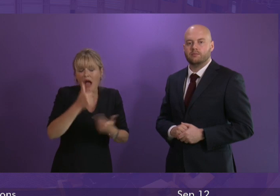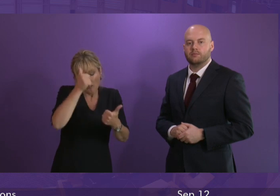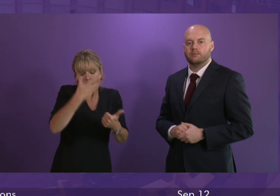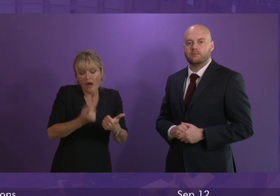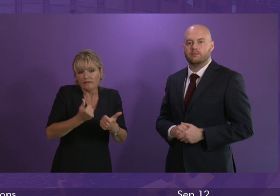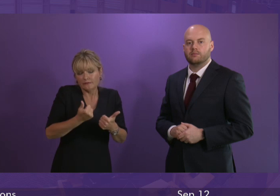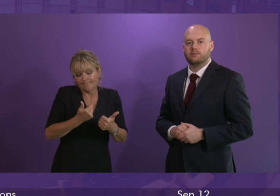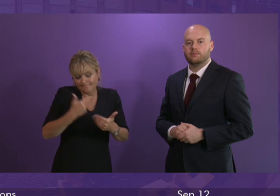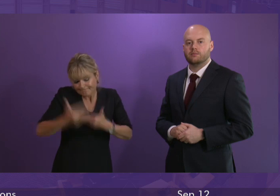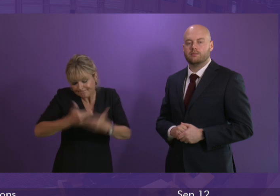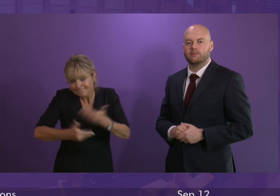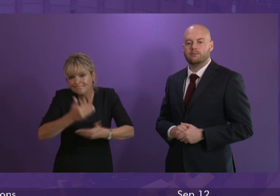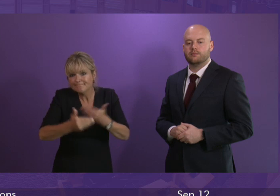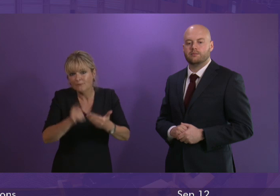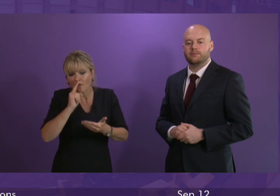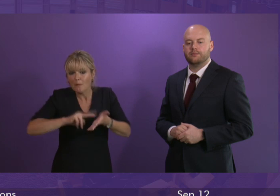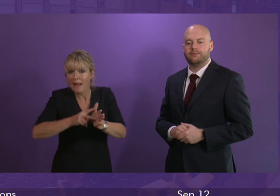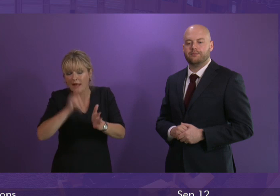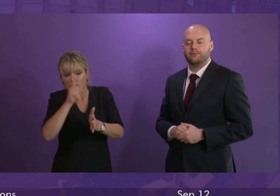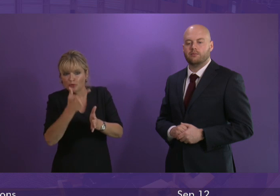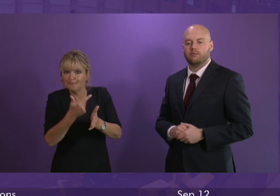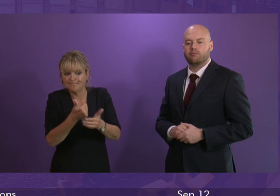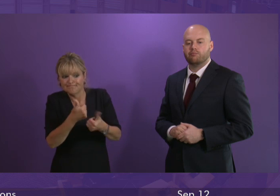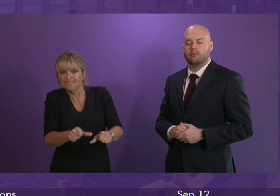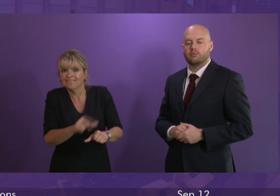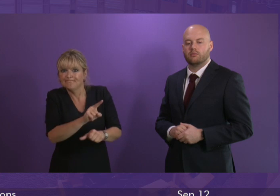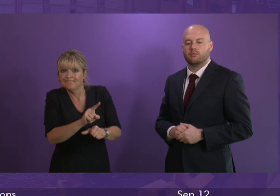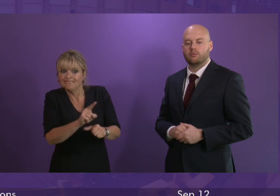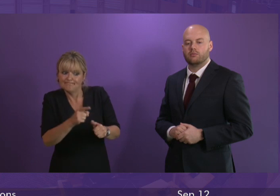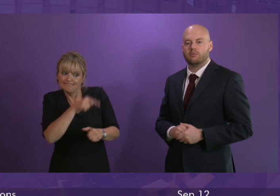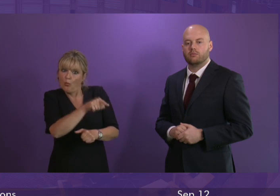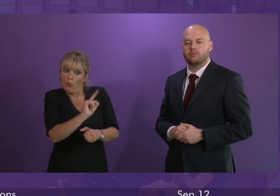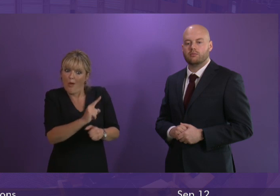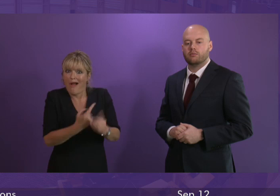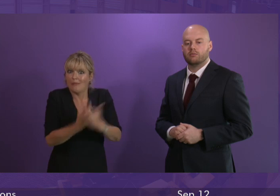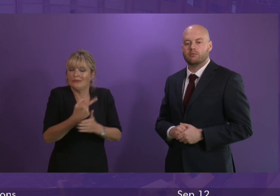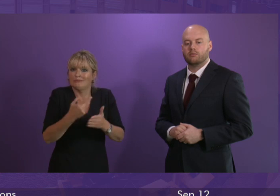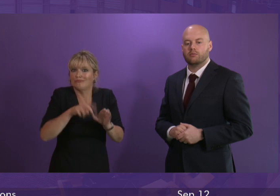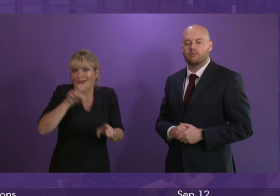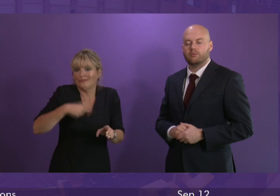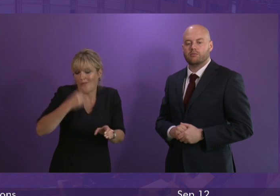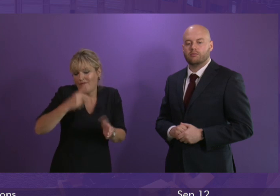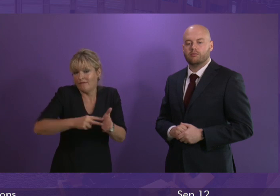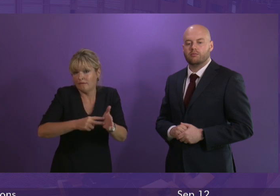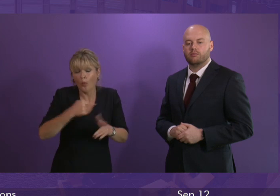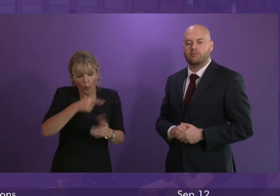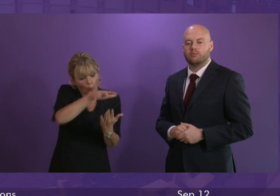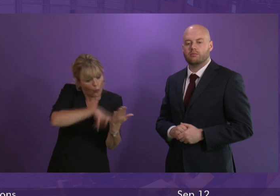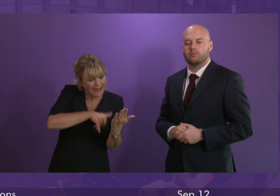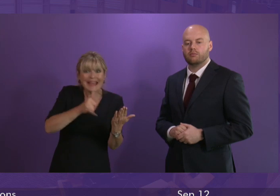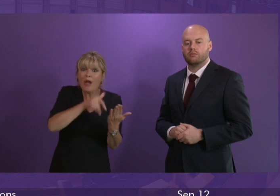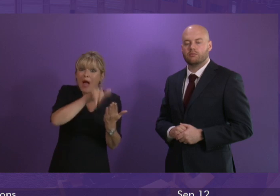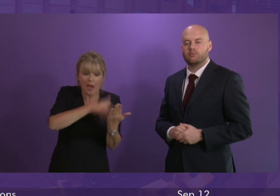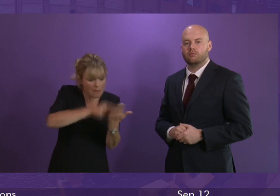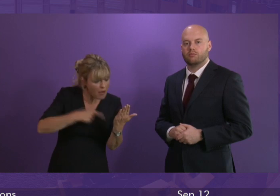plans lying behind these planning assumptions in terms of our own work we are planning on the basis of the Yellow Hammer assumptions